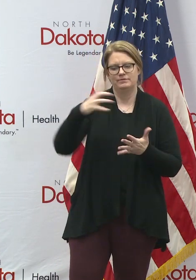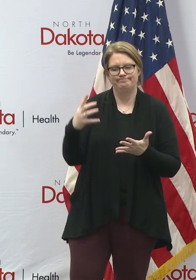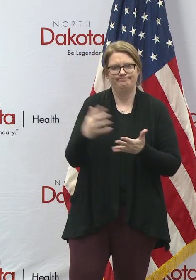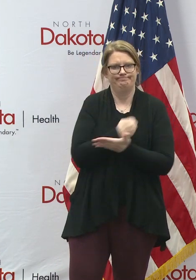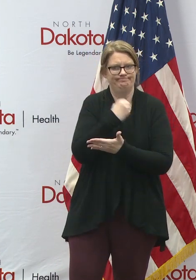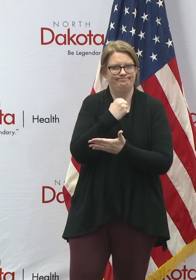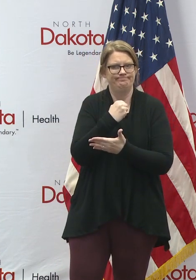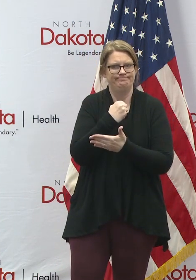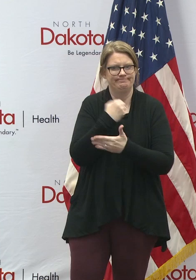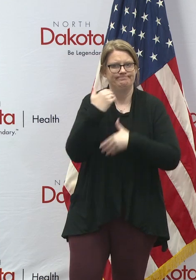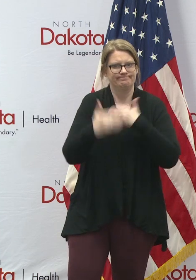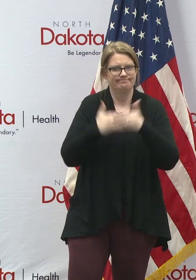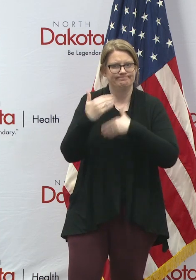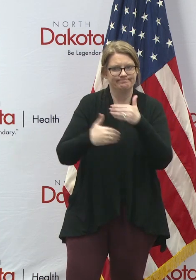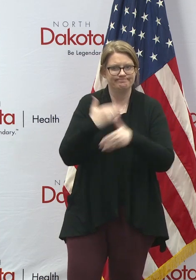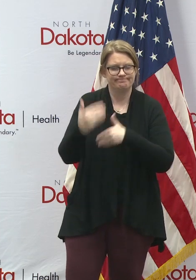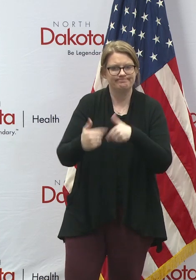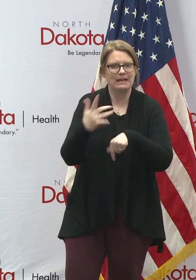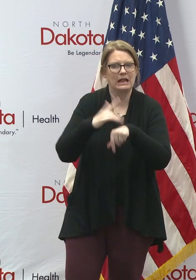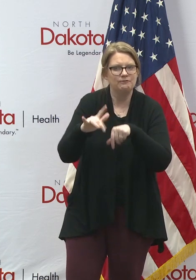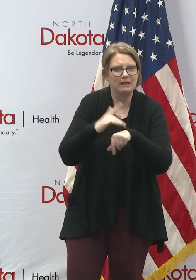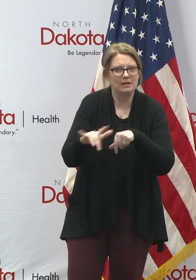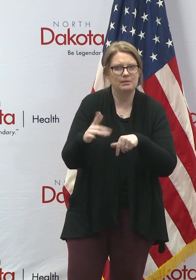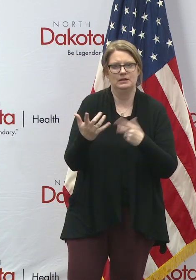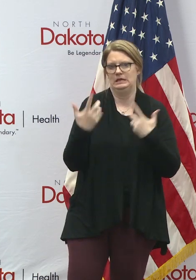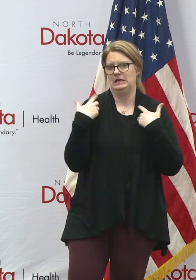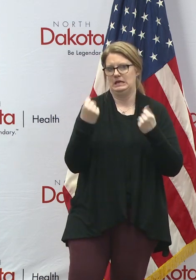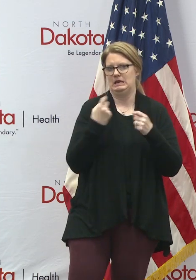build up our capability in health care.